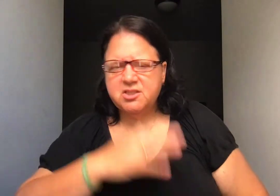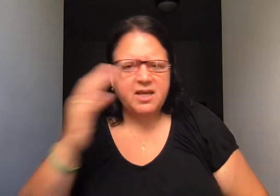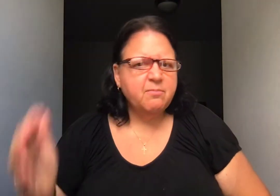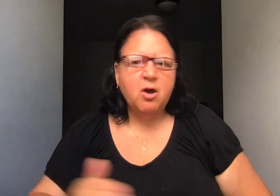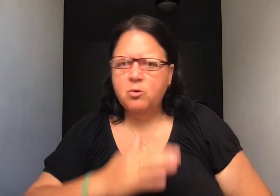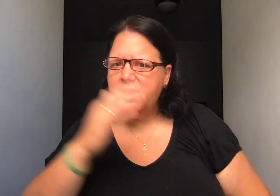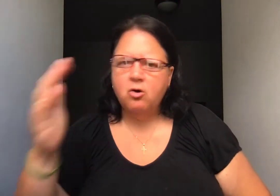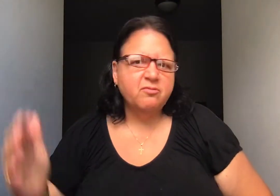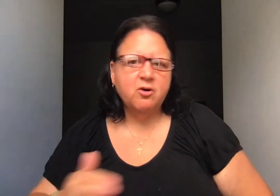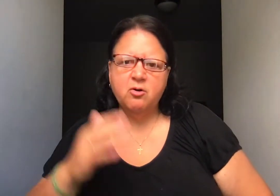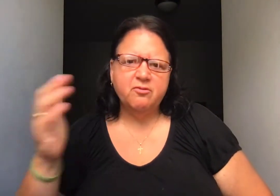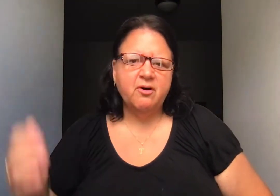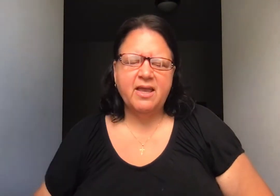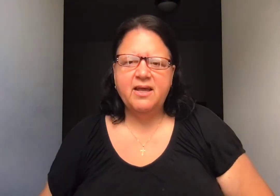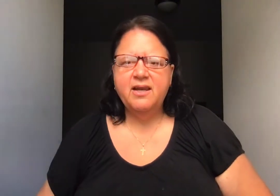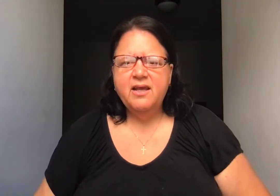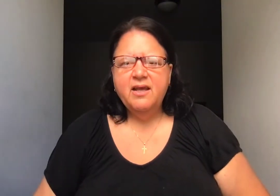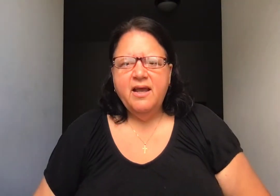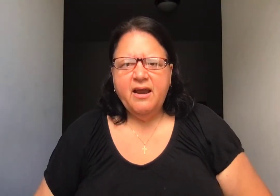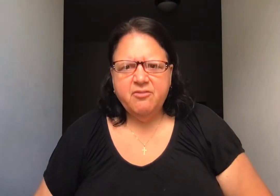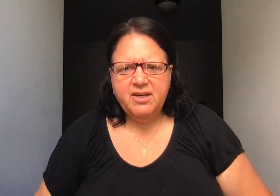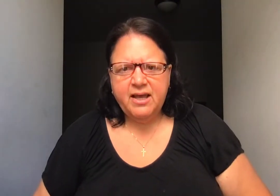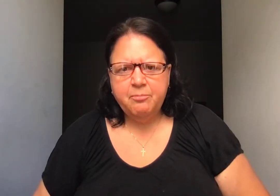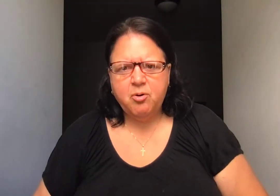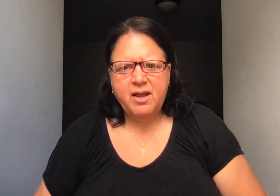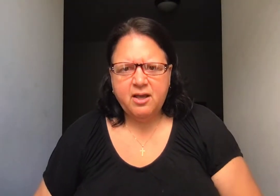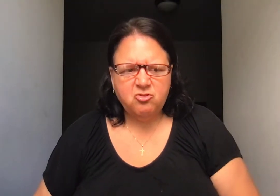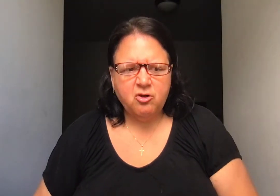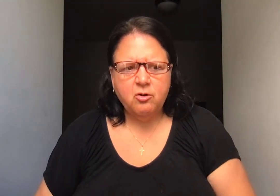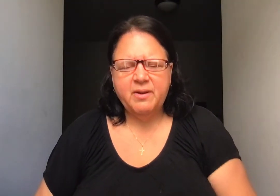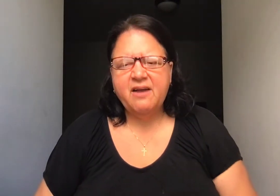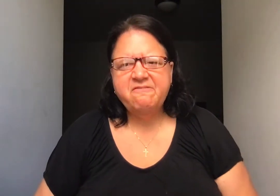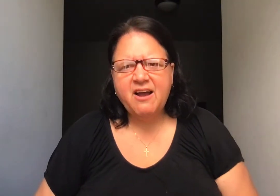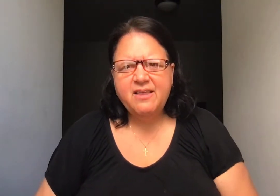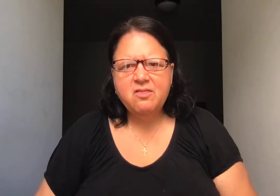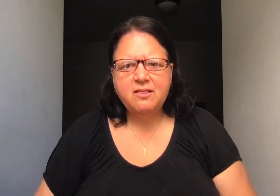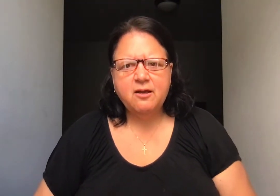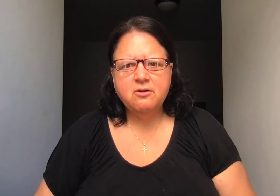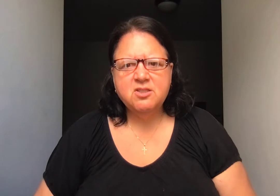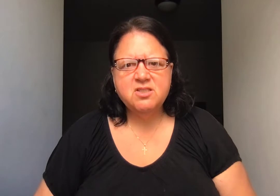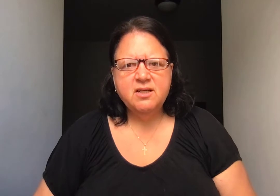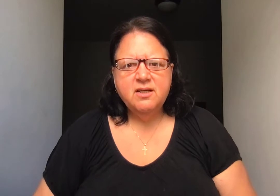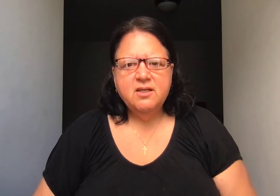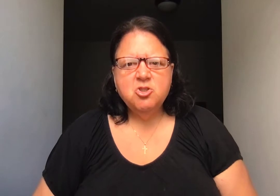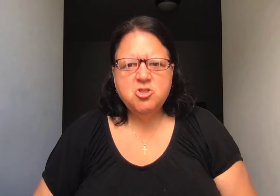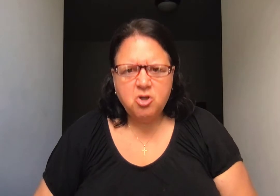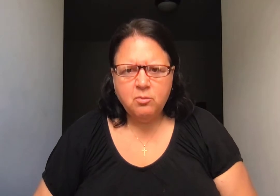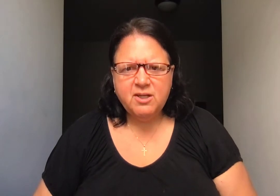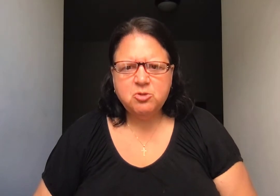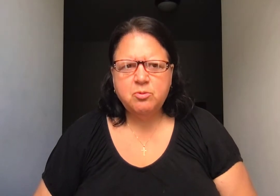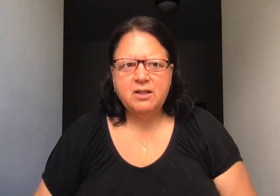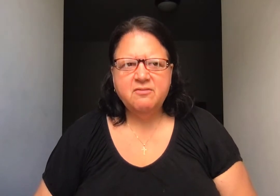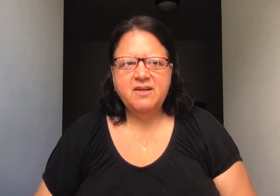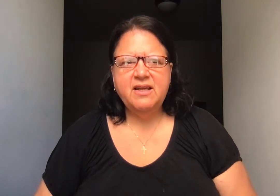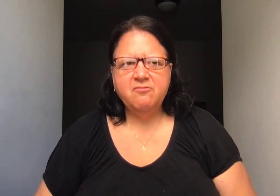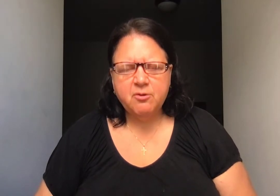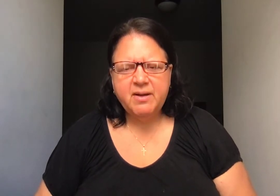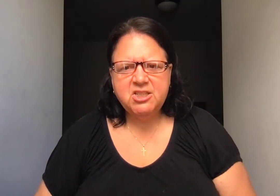keep going over and over again every day praying a psalm, and I find that there is so much relevant information